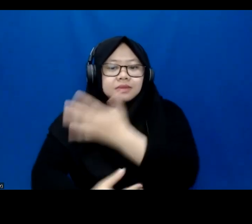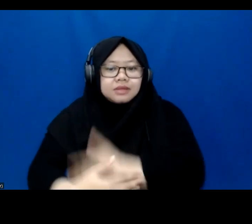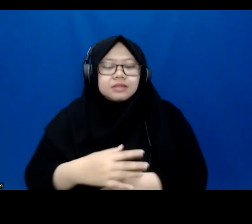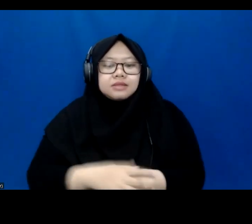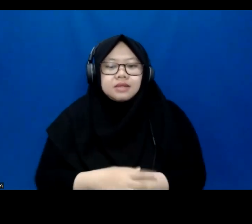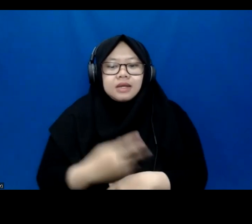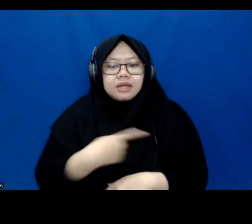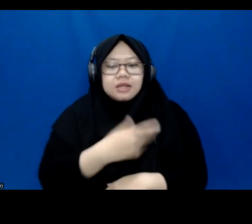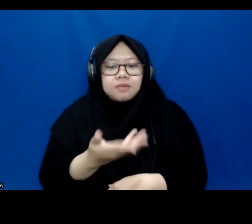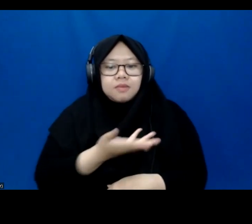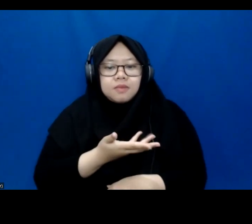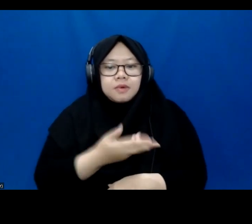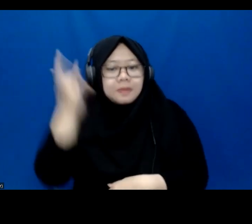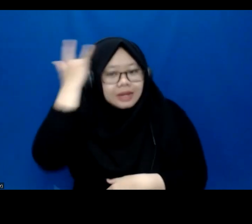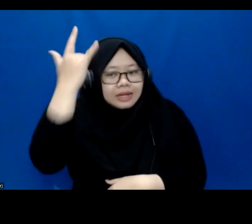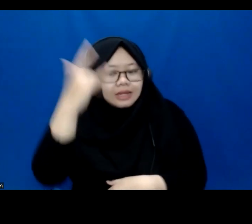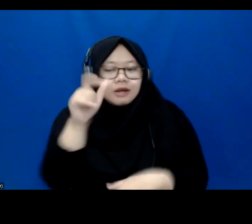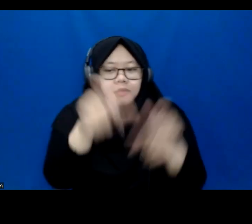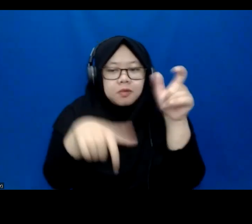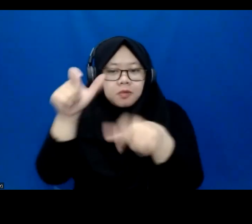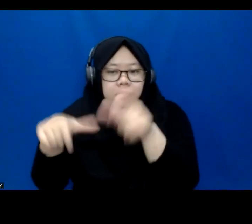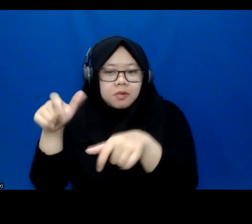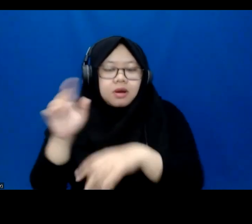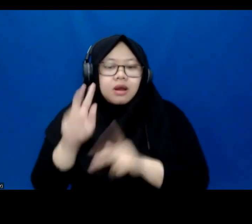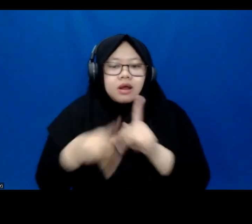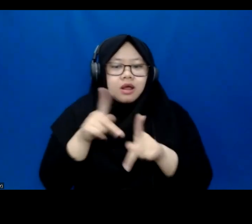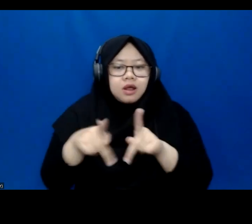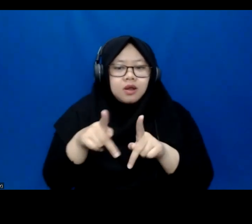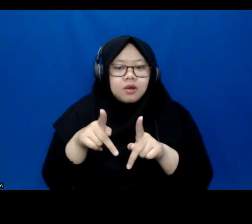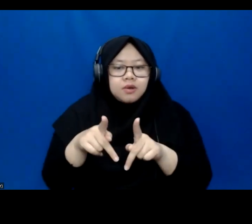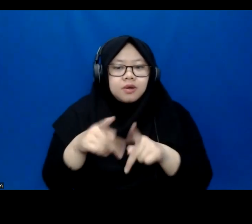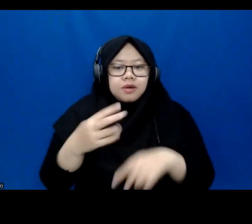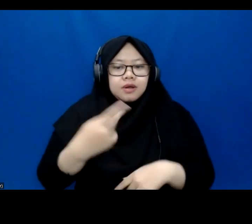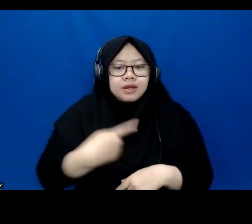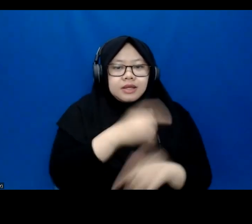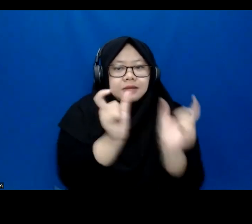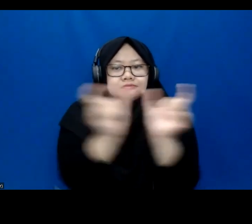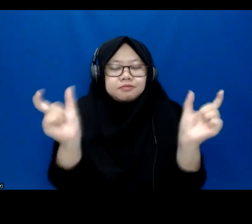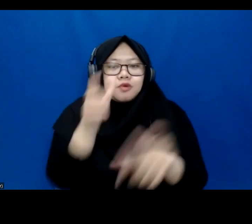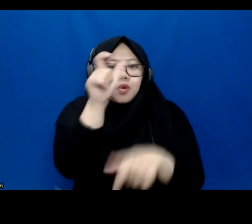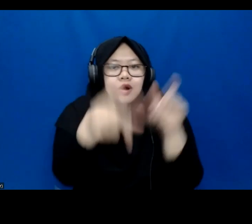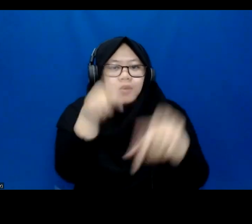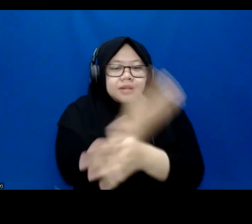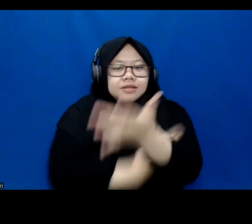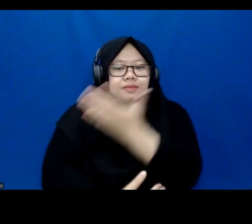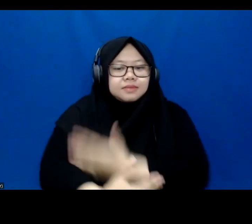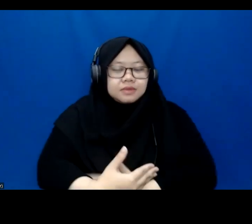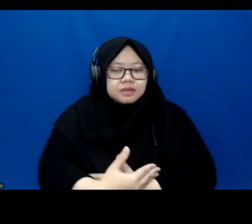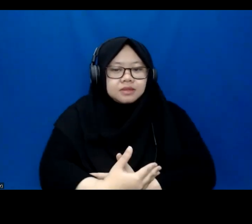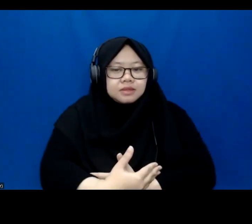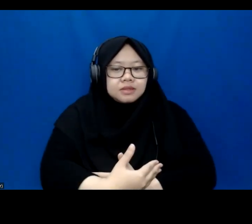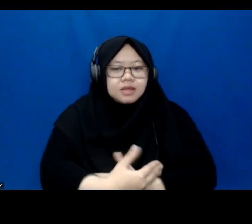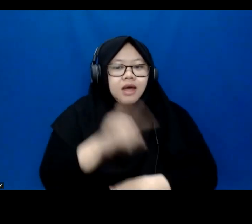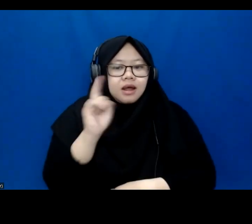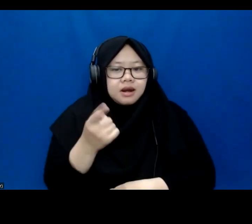remind everybody that the minute we use the word people with disability. that raises the